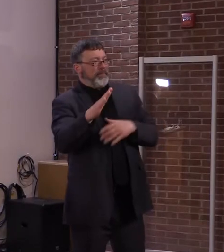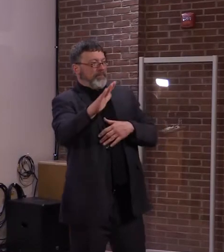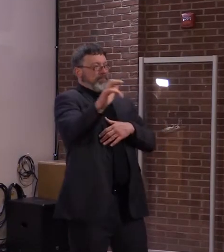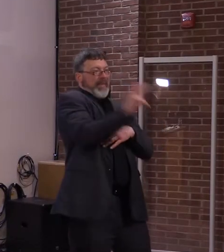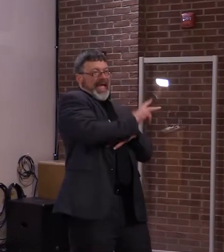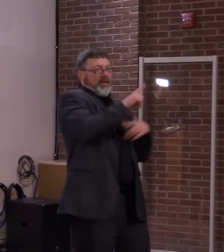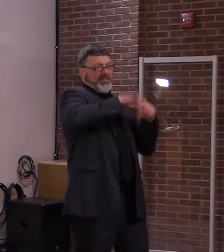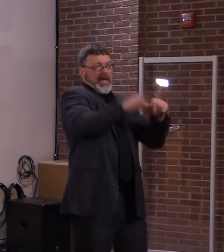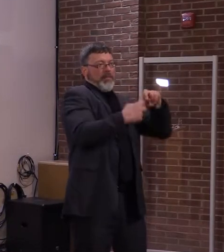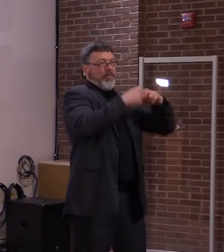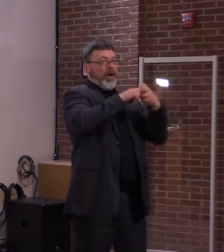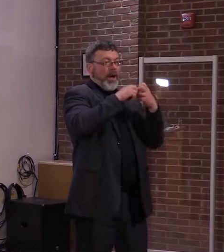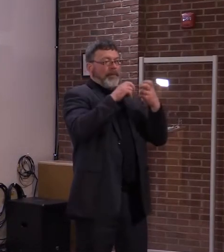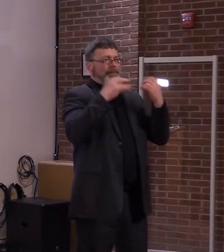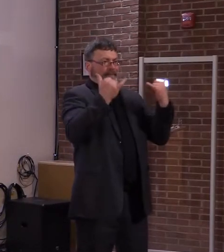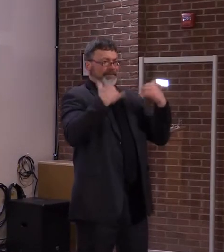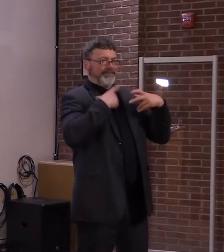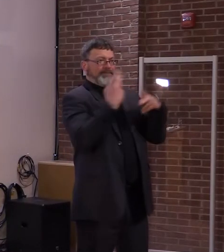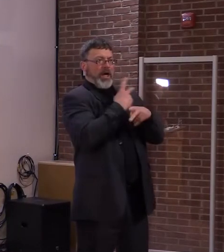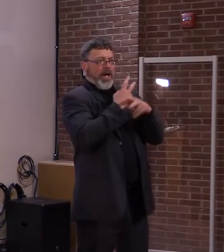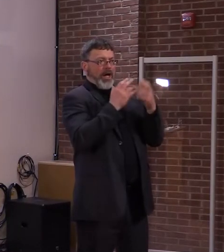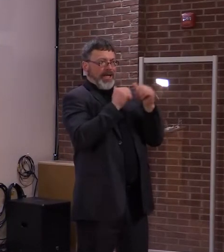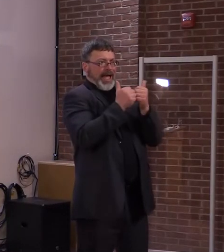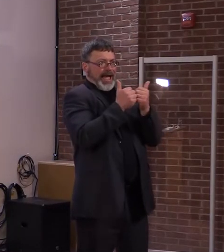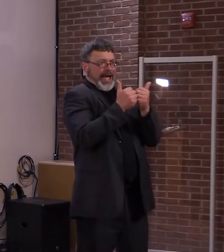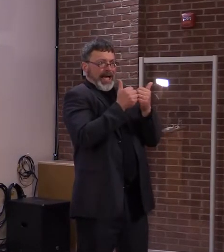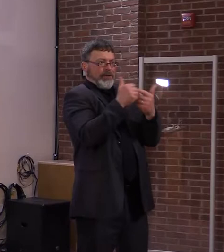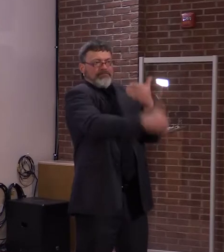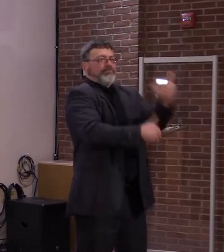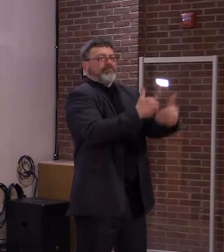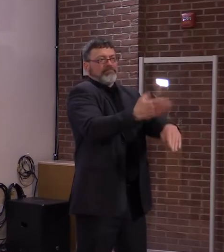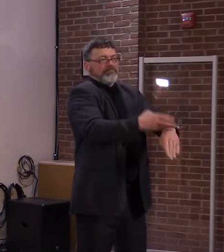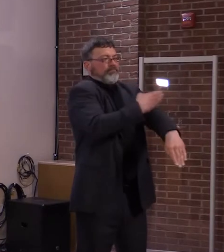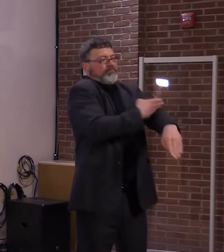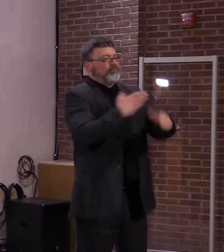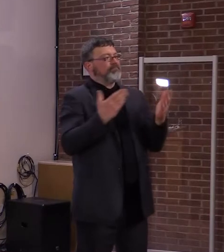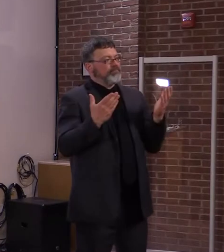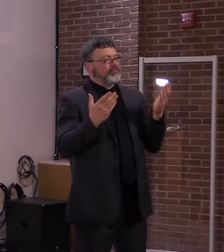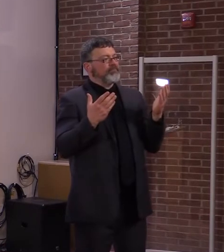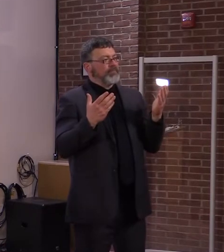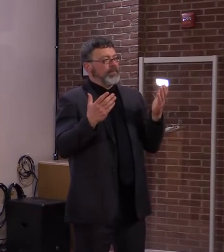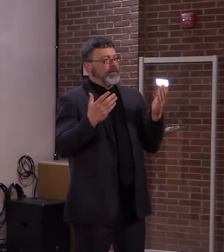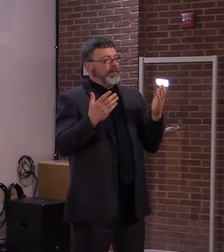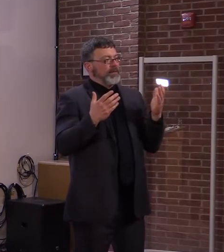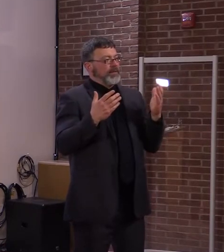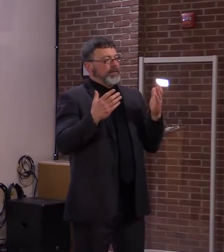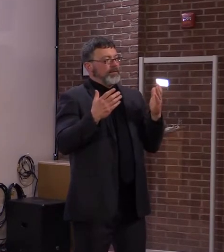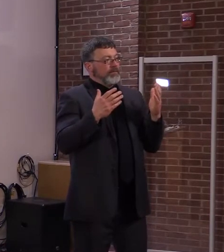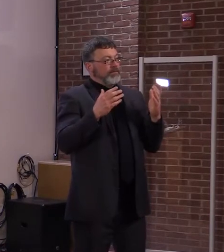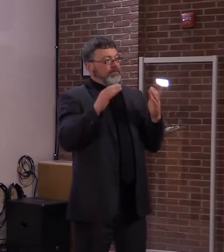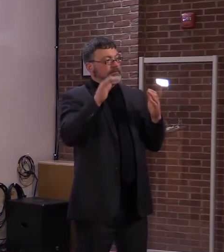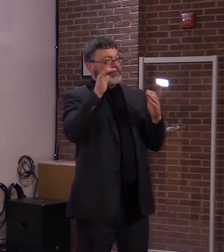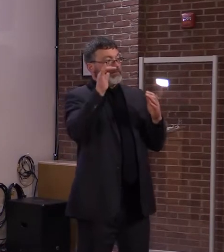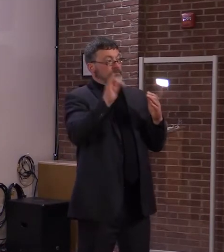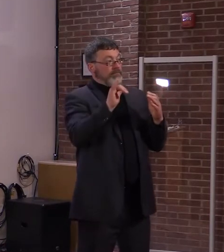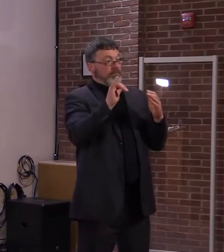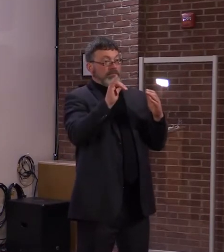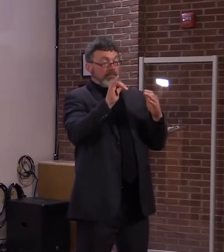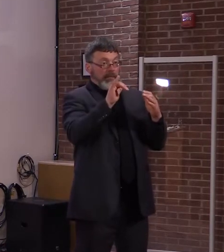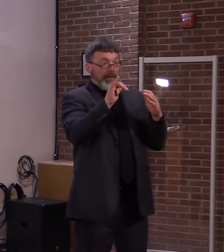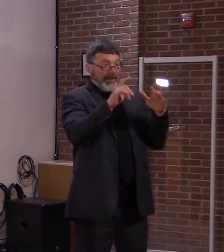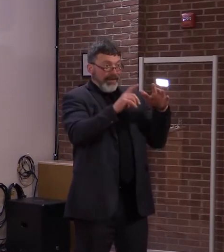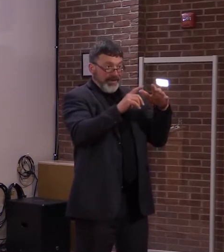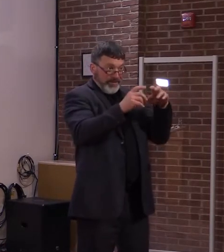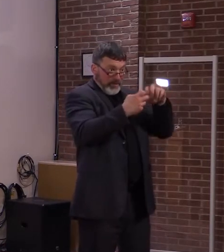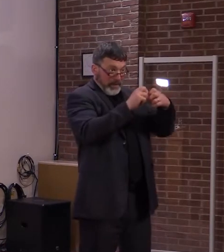getting out of it overnight either. But that's why it's so important that we take, for instance, the federal aid that